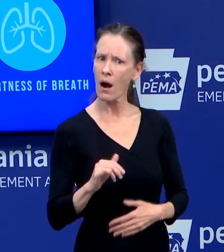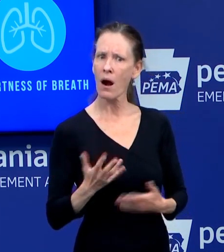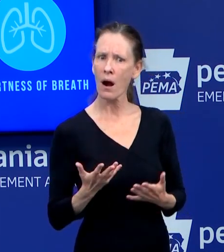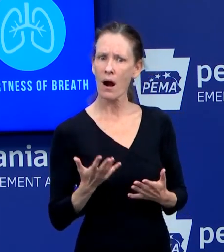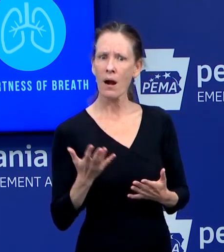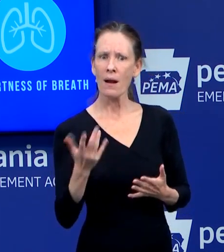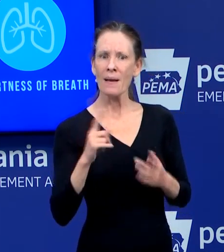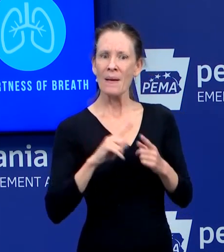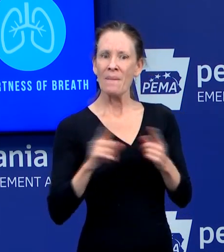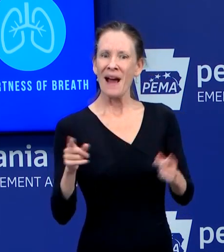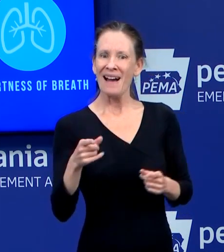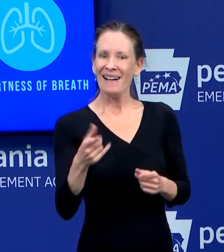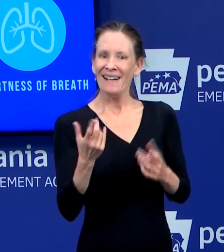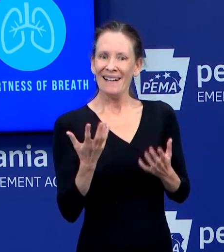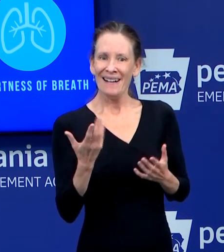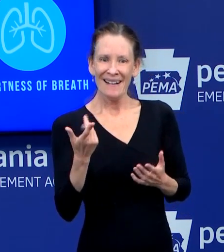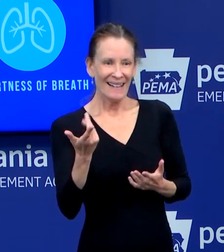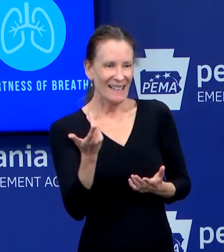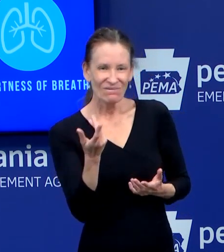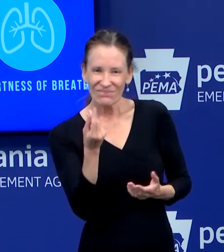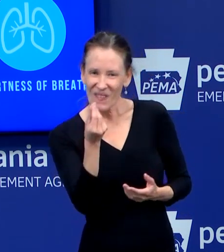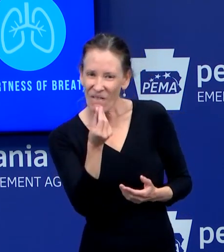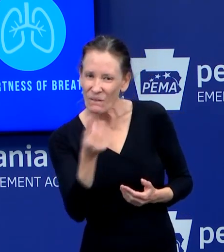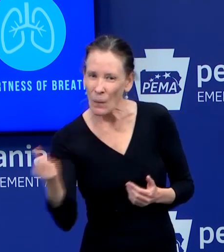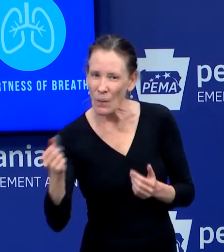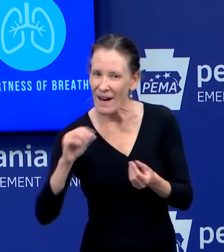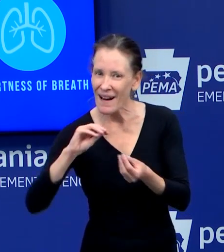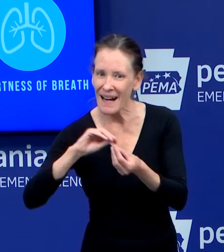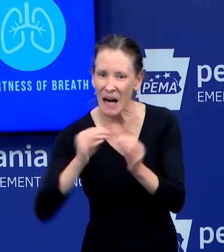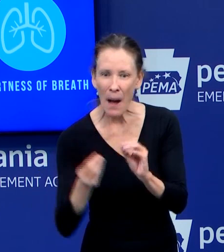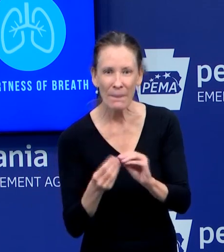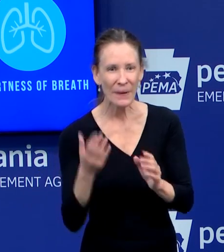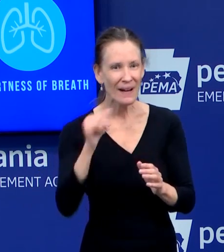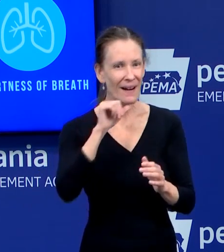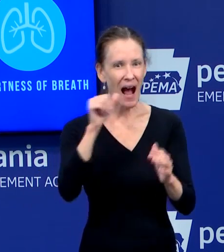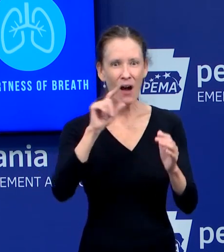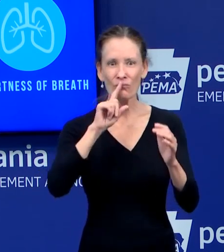um, so they don't have to wear like the mask and protective gear for every home yet, right?